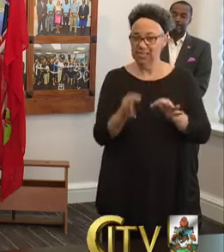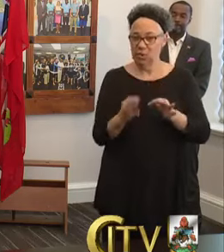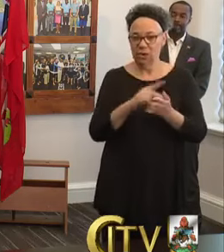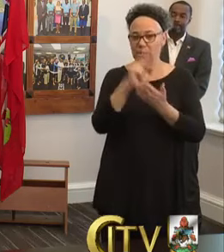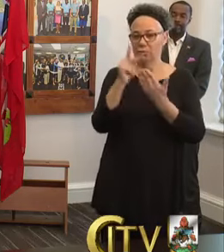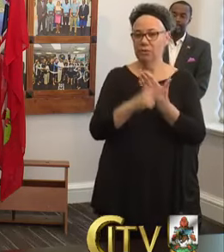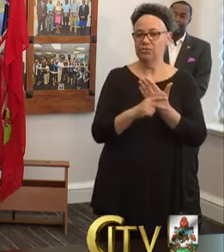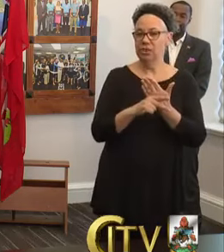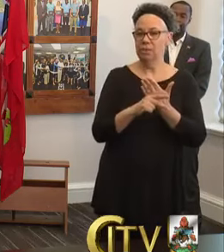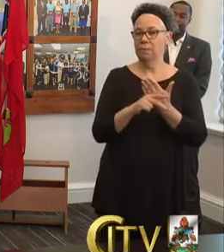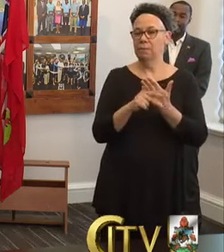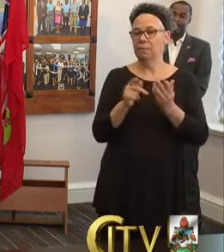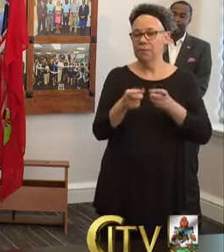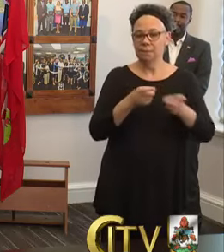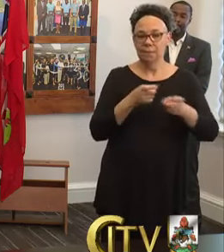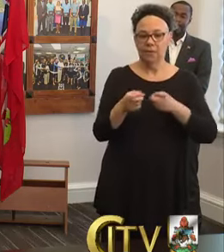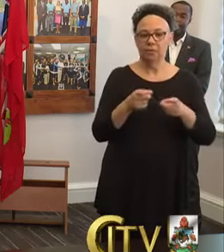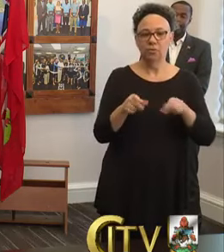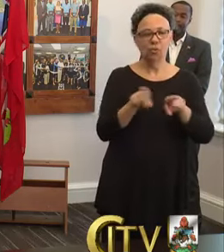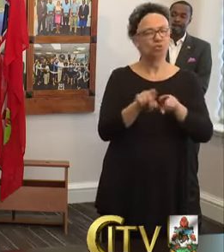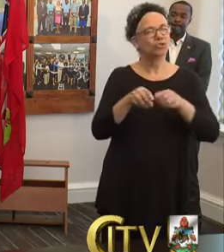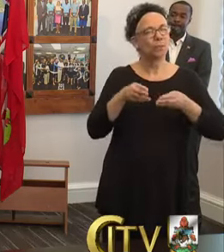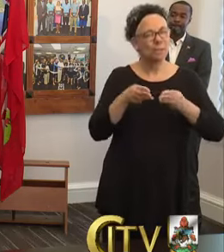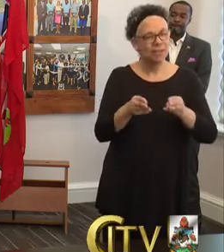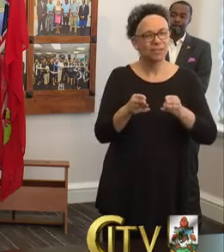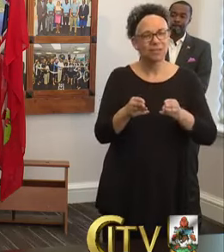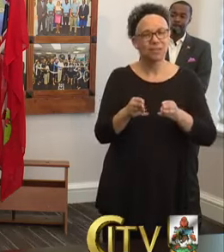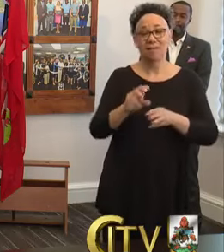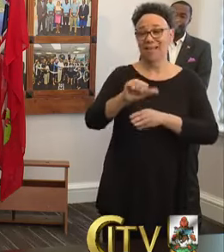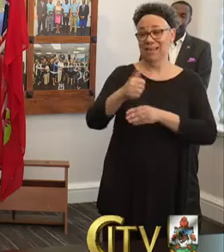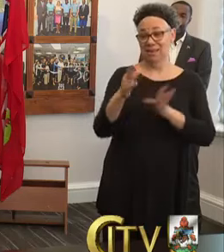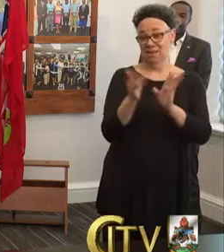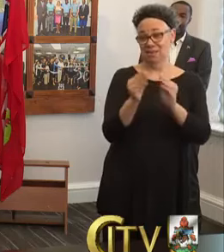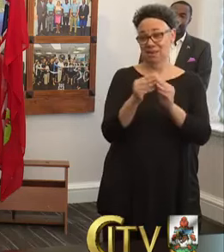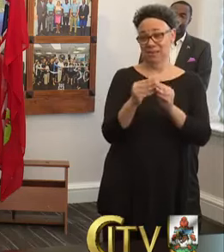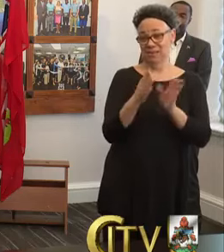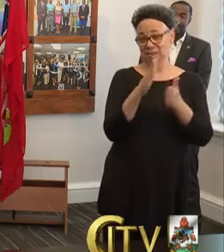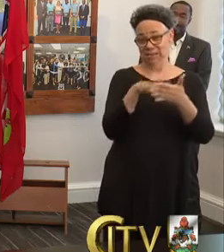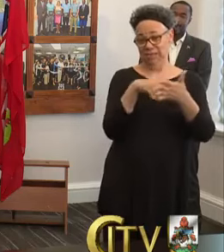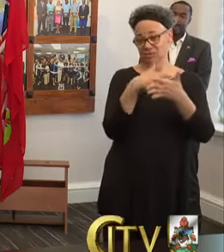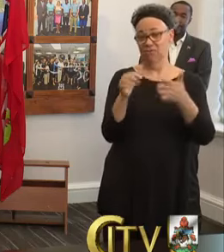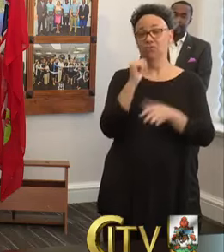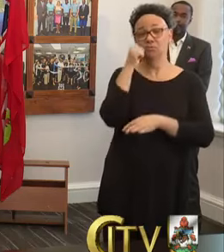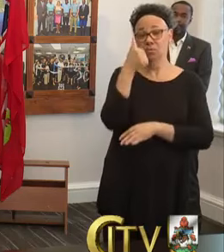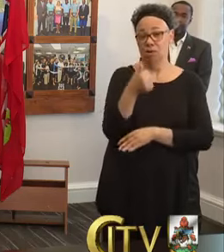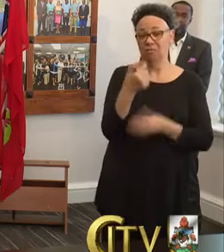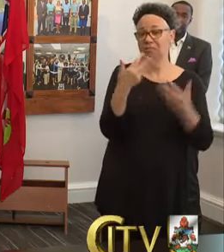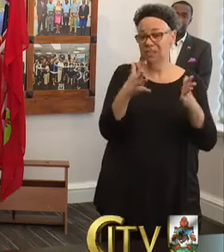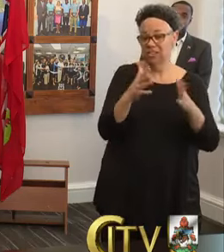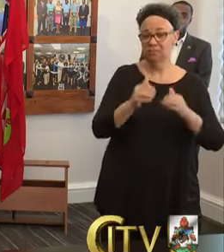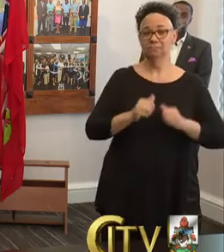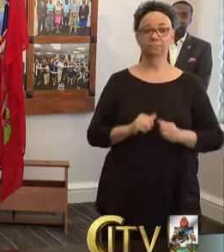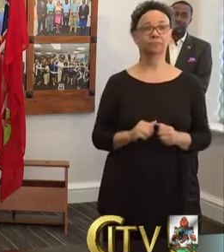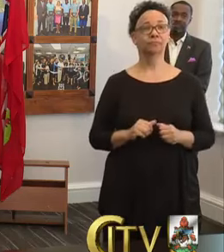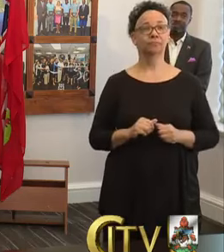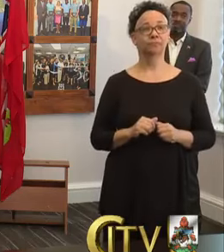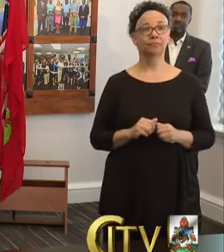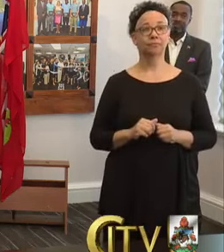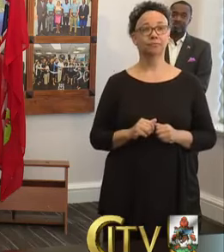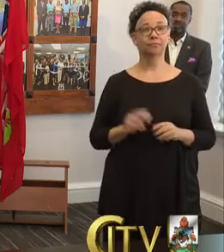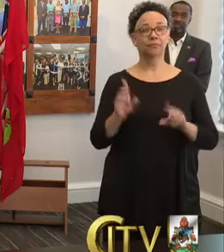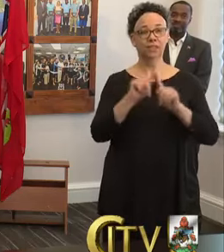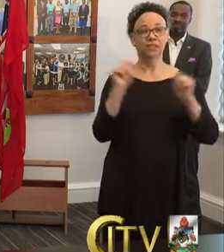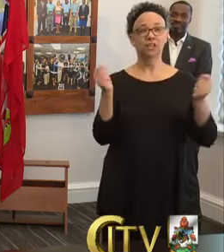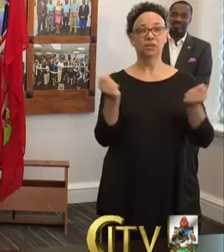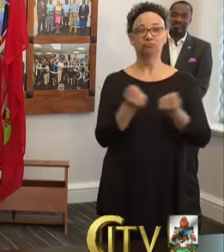review the methodology proposed by the consultants. Another meeting is scheduled for tomorrow to finalize this. The governance team will